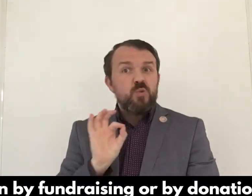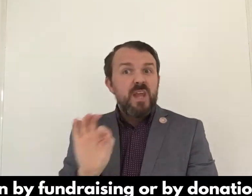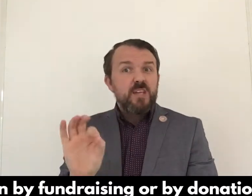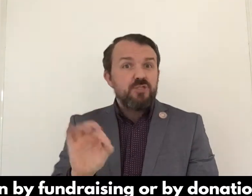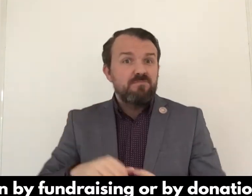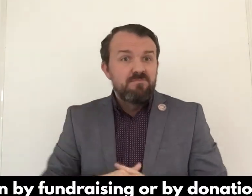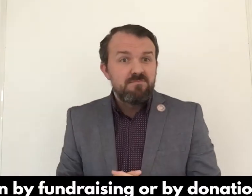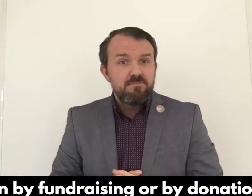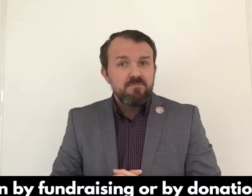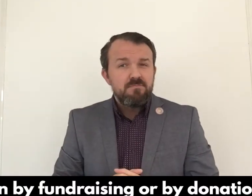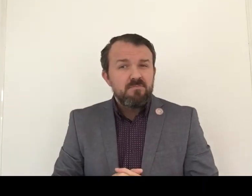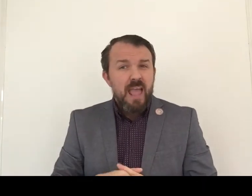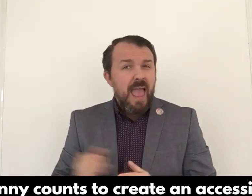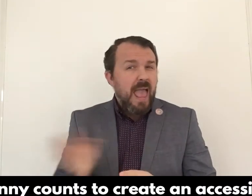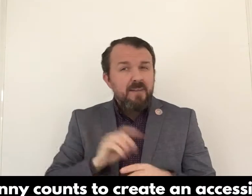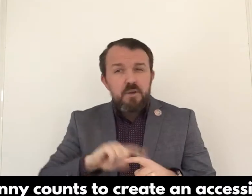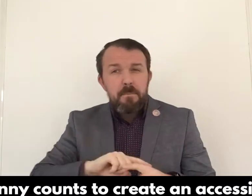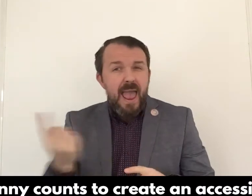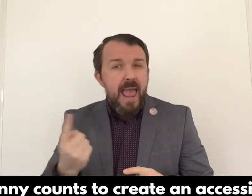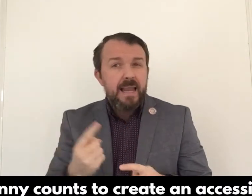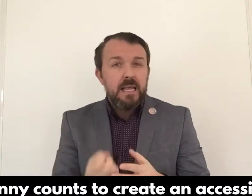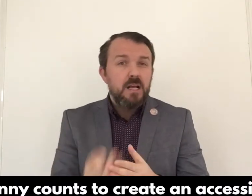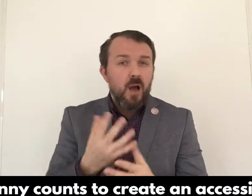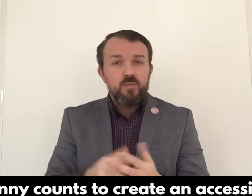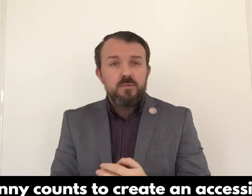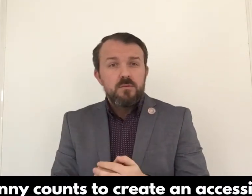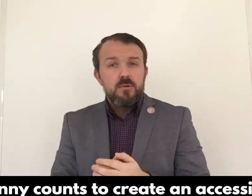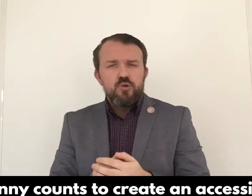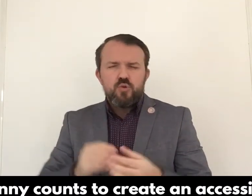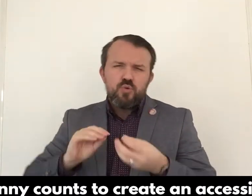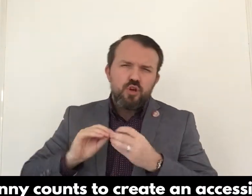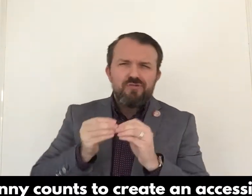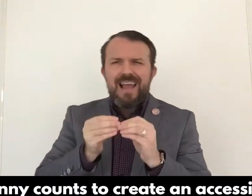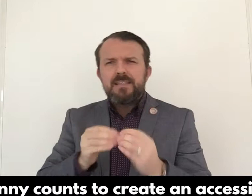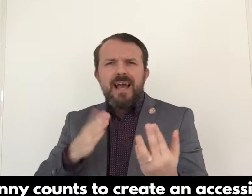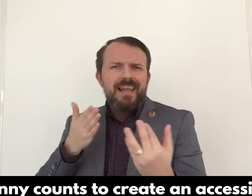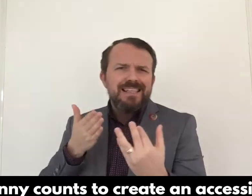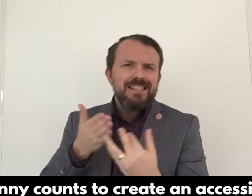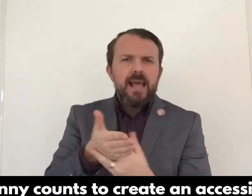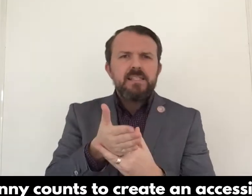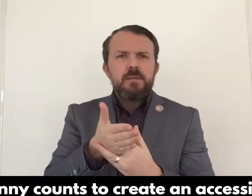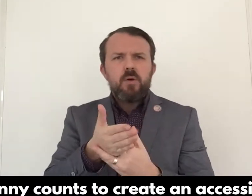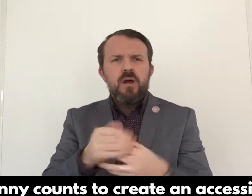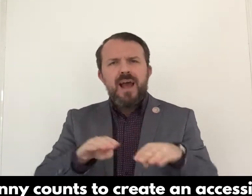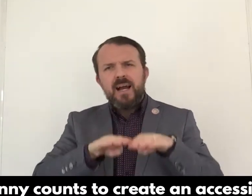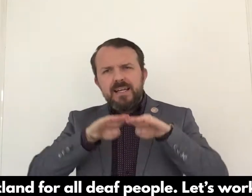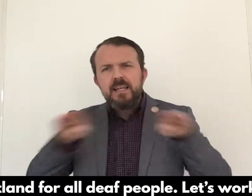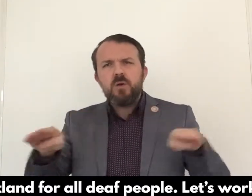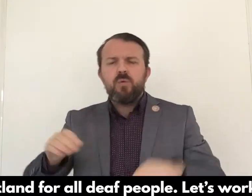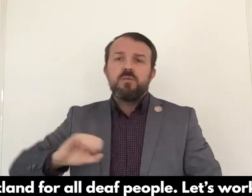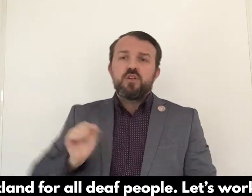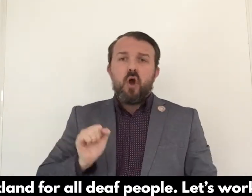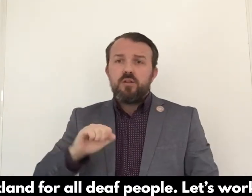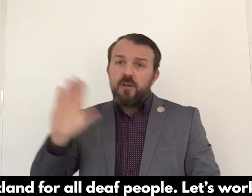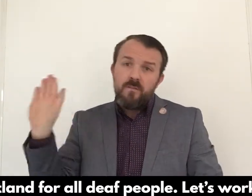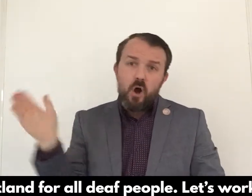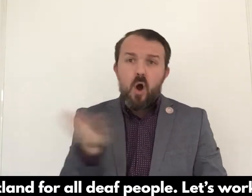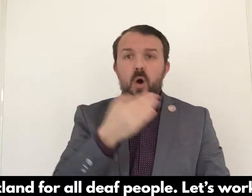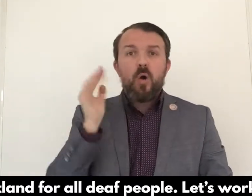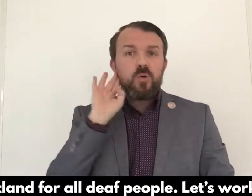donation. Every pair of days come to create an accessible and equal talking for all